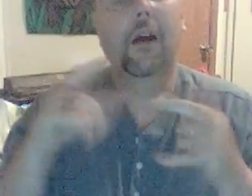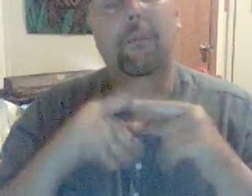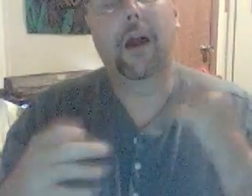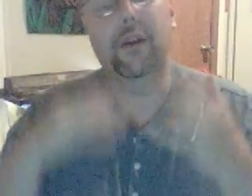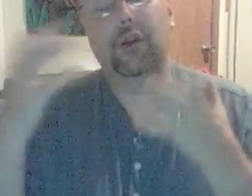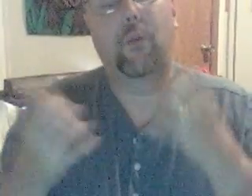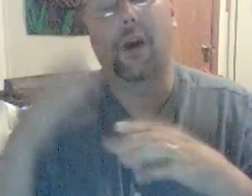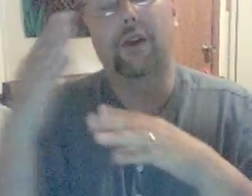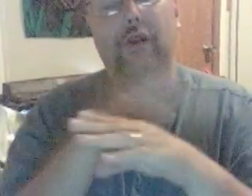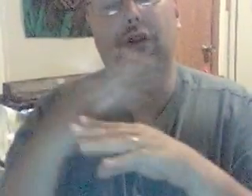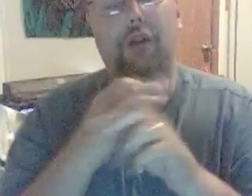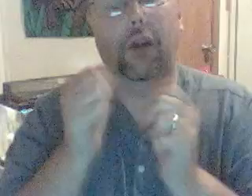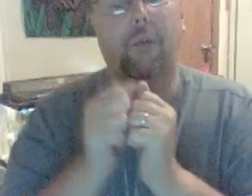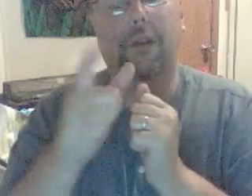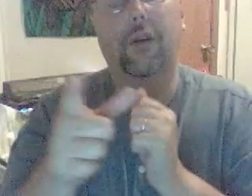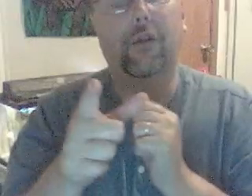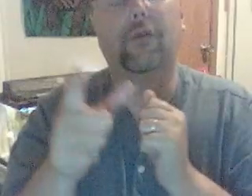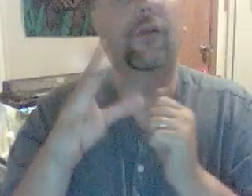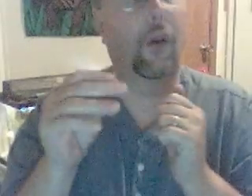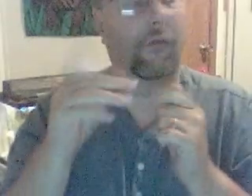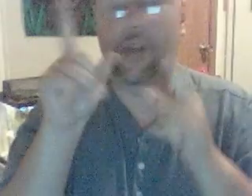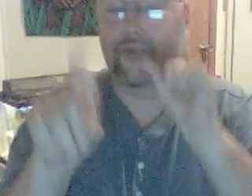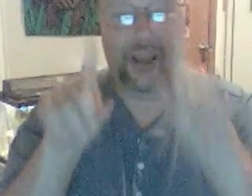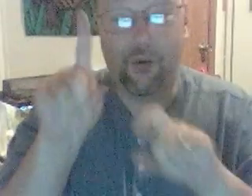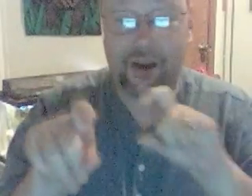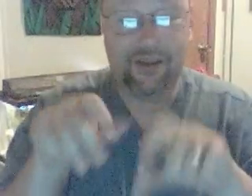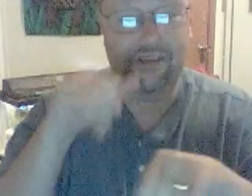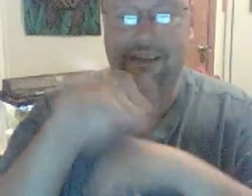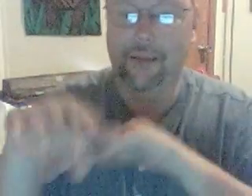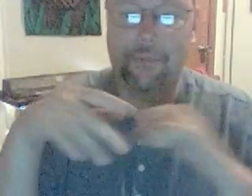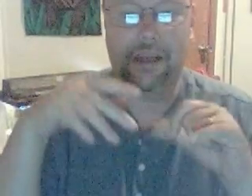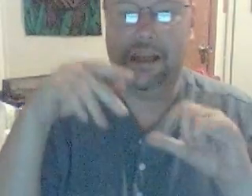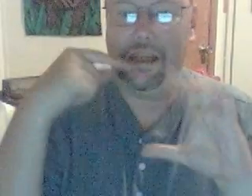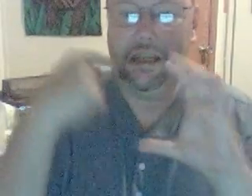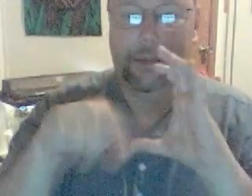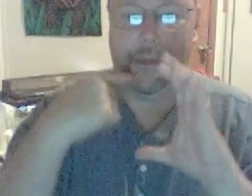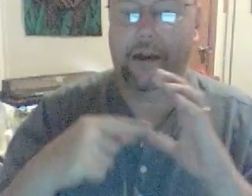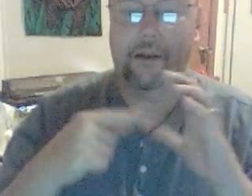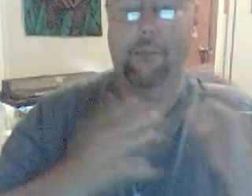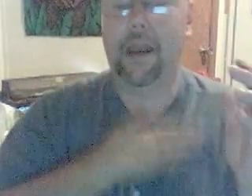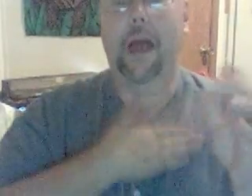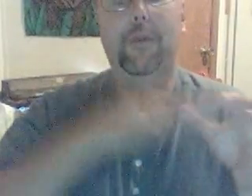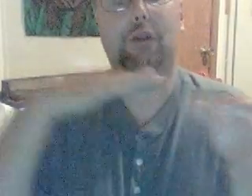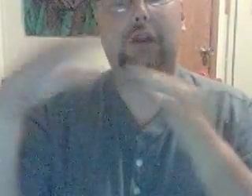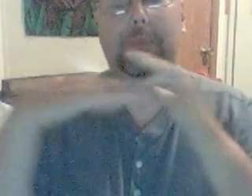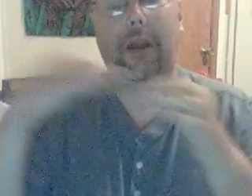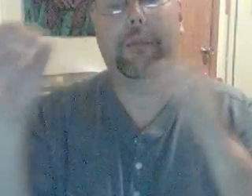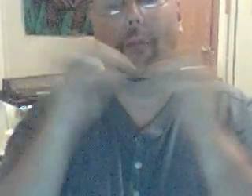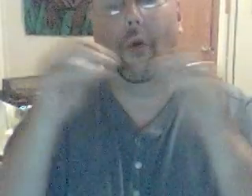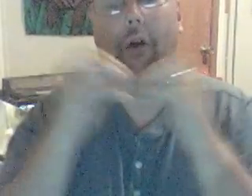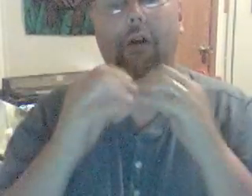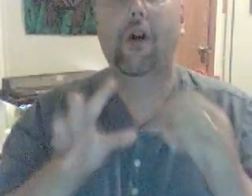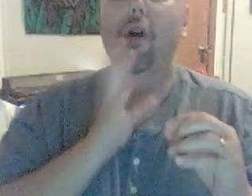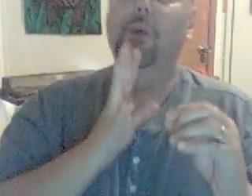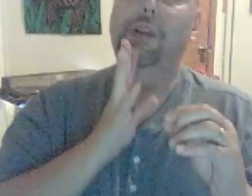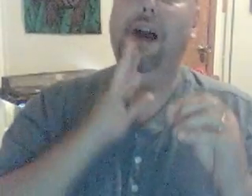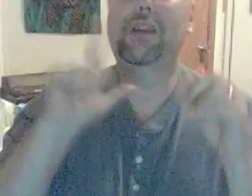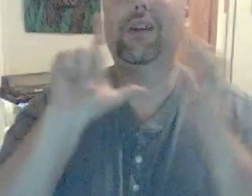But I just wanted to share with you. So if you have any questions, send me an email. I will be happy to explain more. We will talk to you